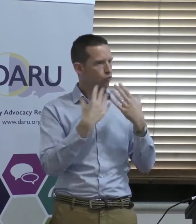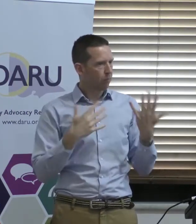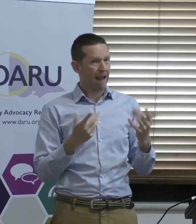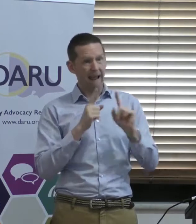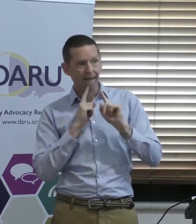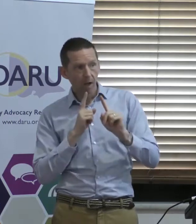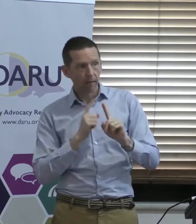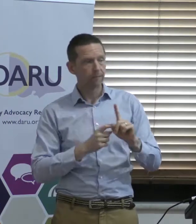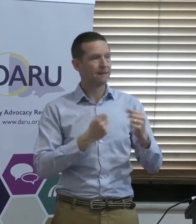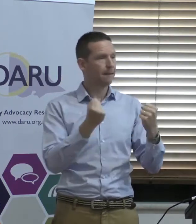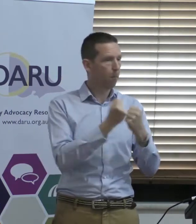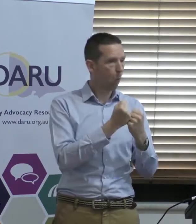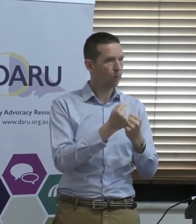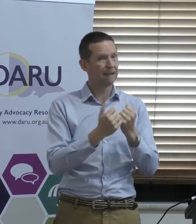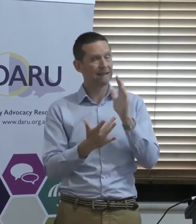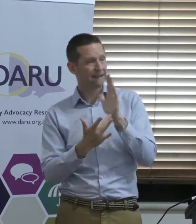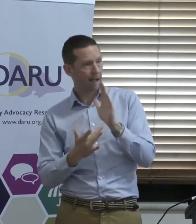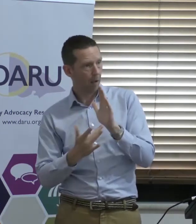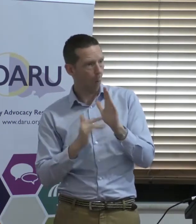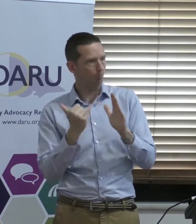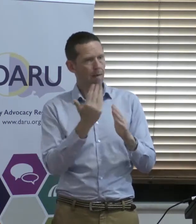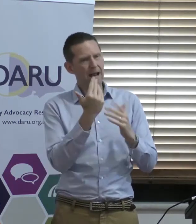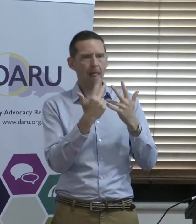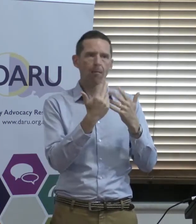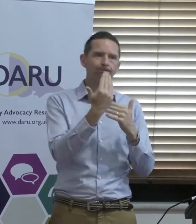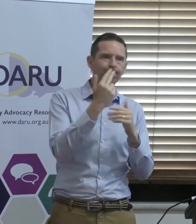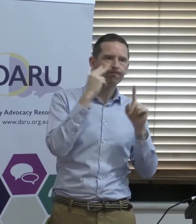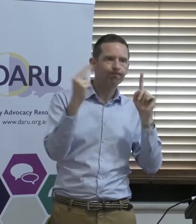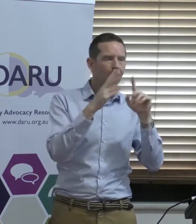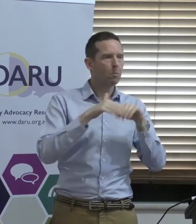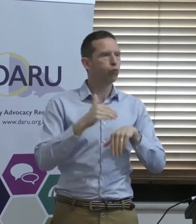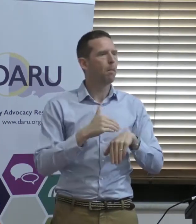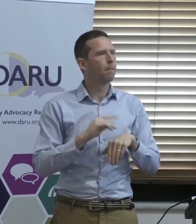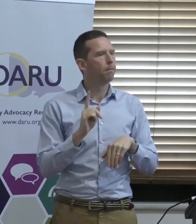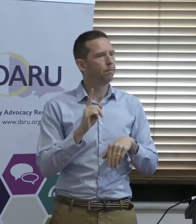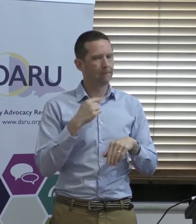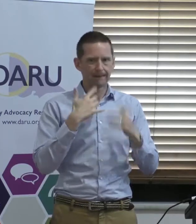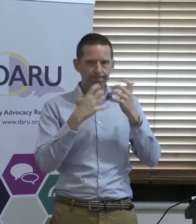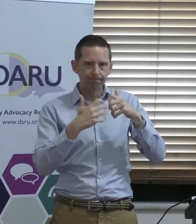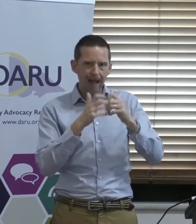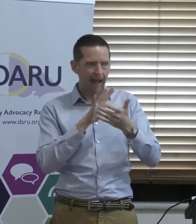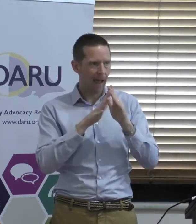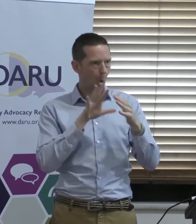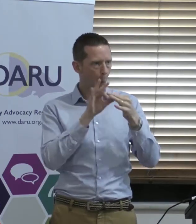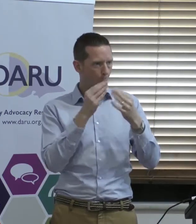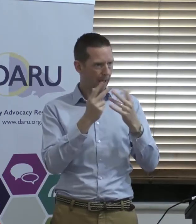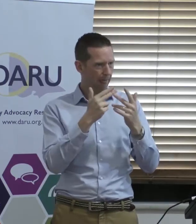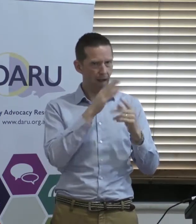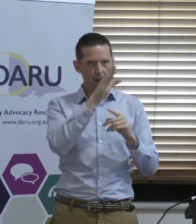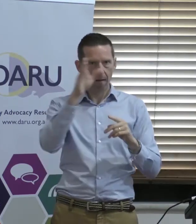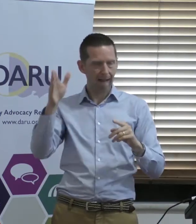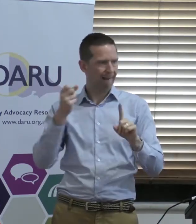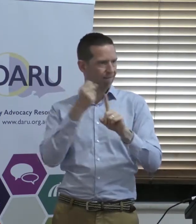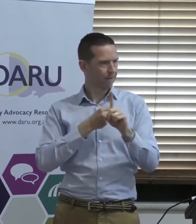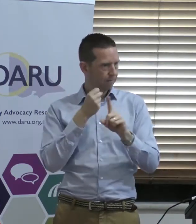support, technical or just another view of a problem, find out how to connect with other advocates in the sector to make